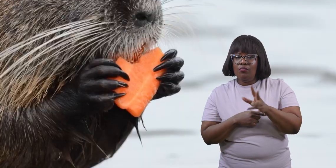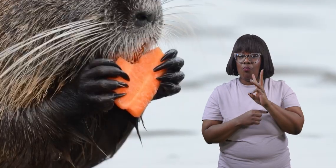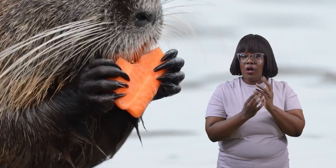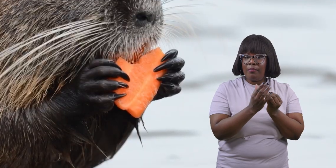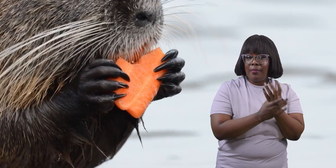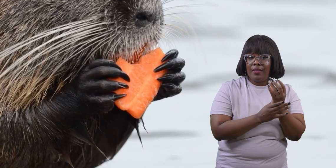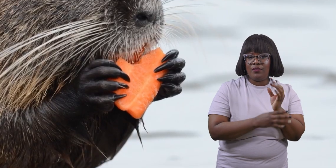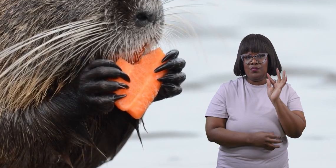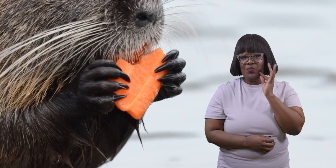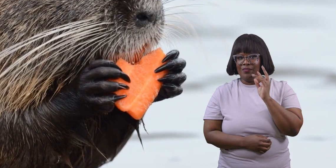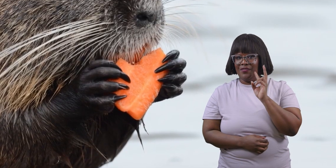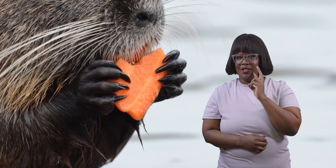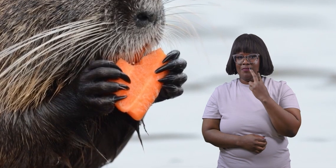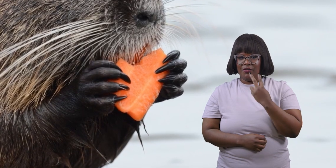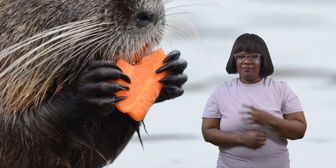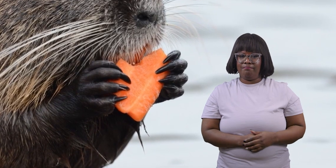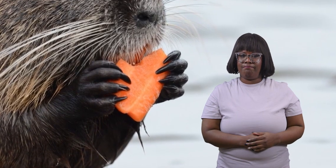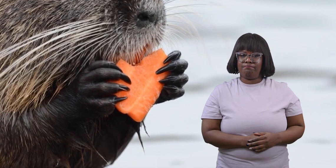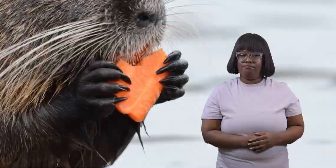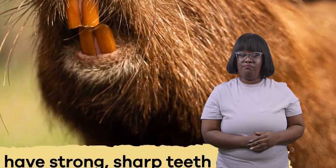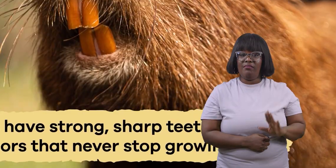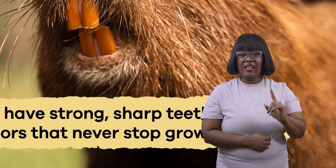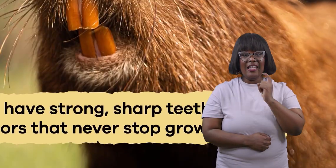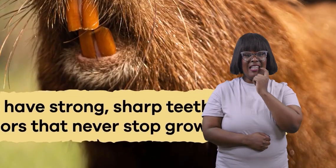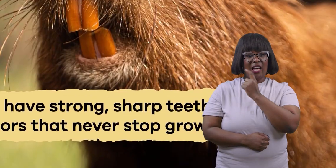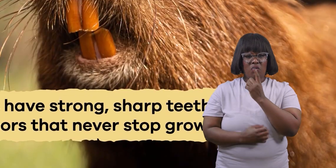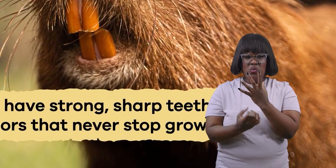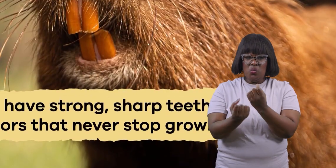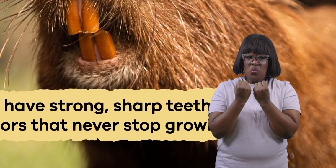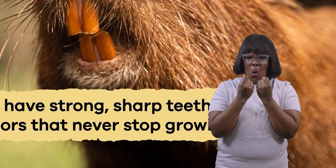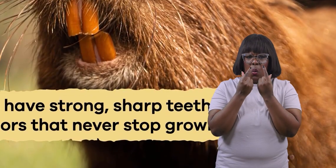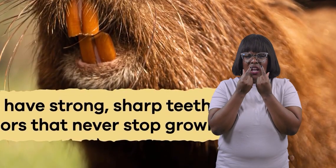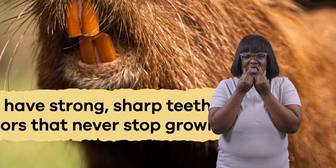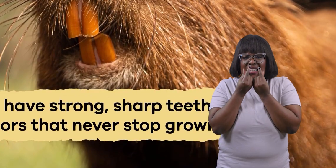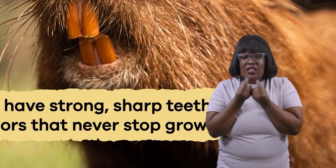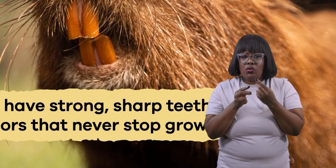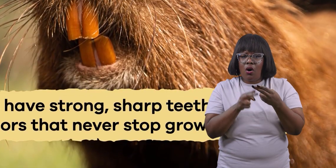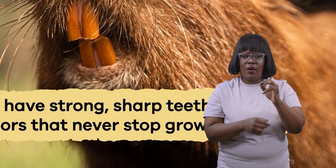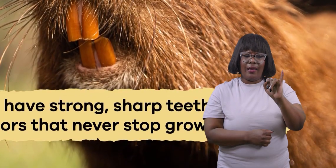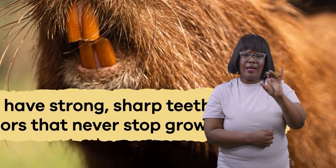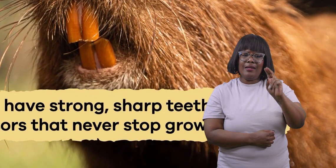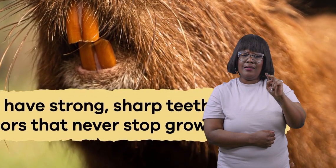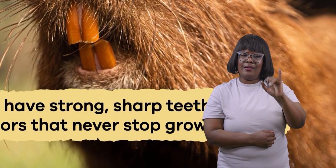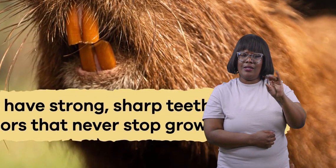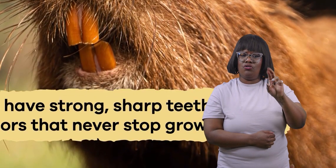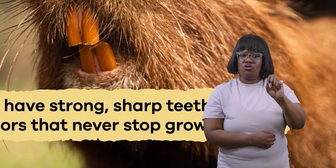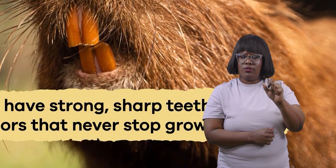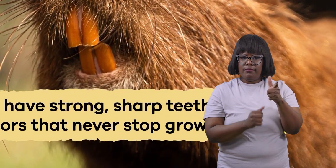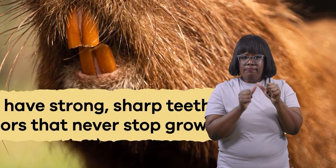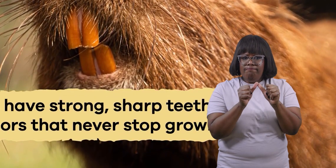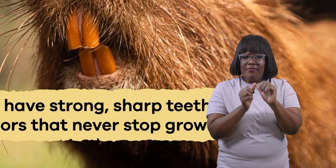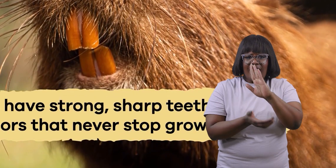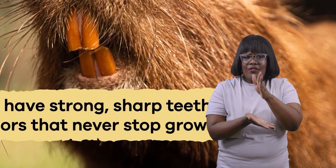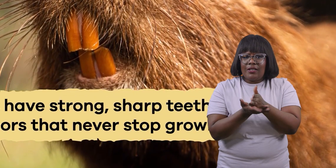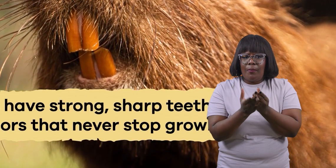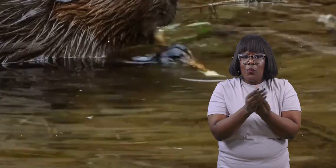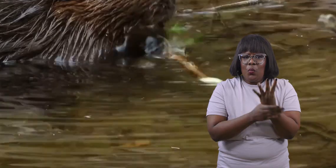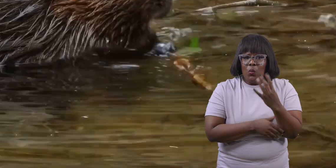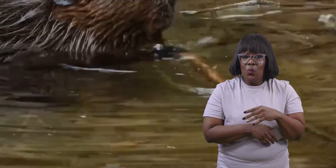plants and fruits and vegetables beavers have strong sharp teeth called incisors that never stop growing these